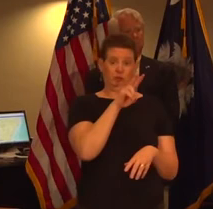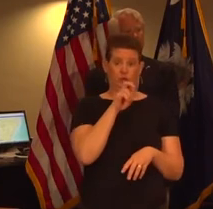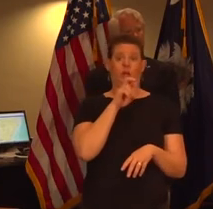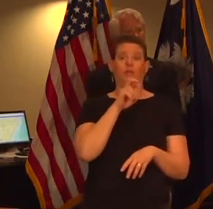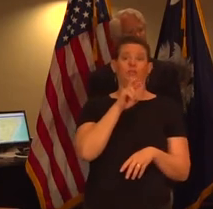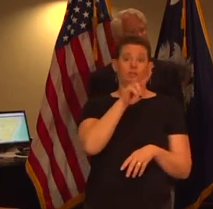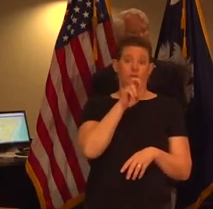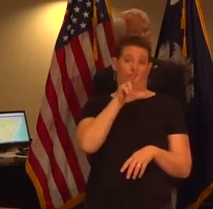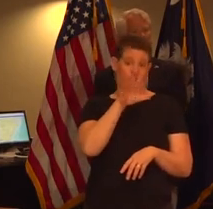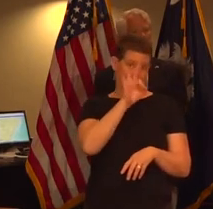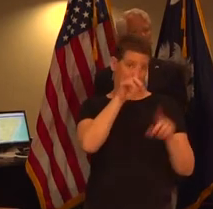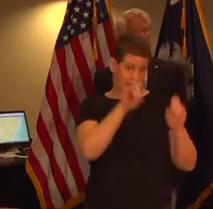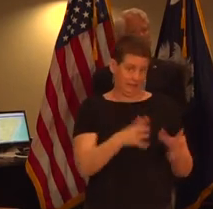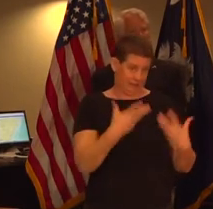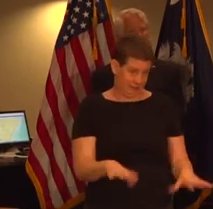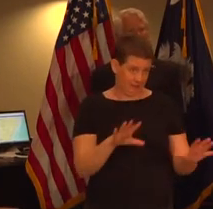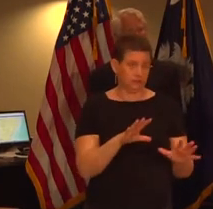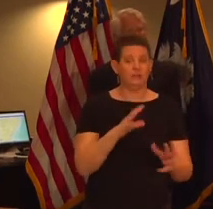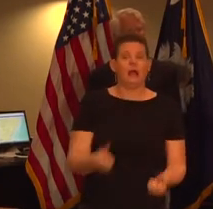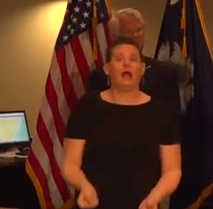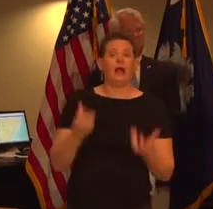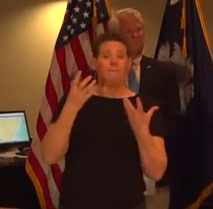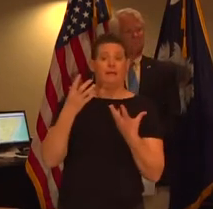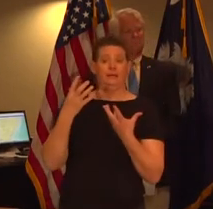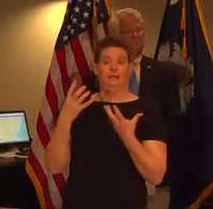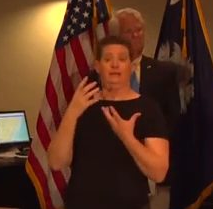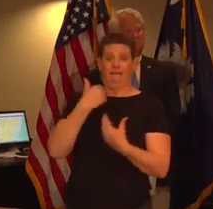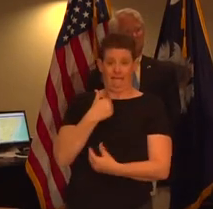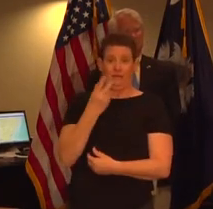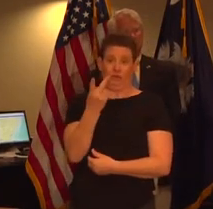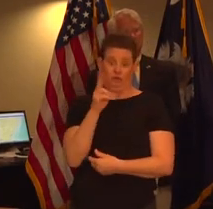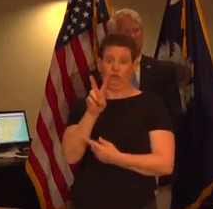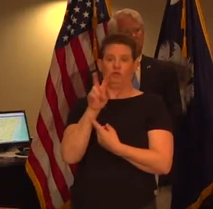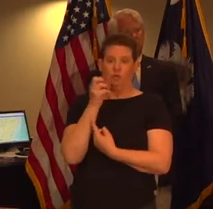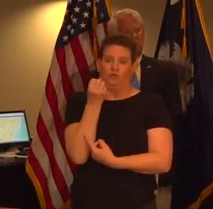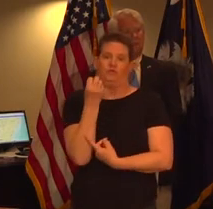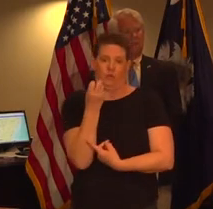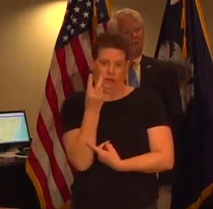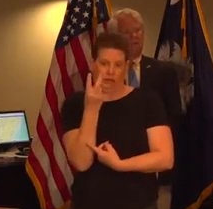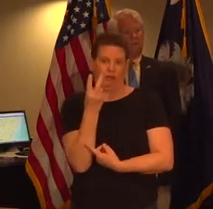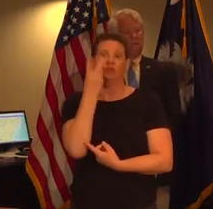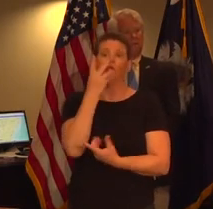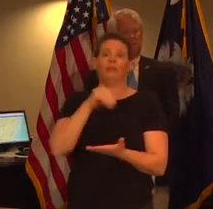tests of which 2012 have been positive or approximately 10 percent